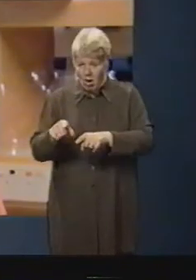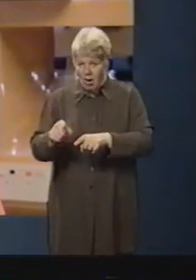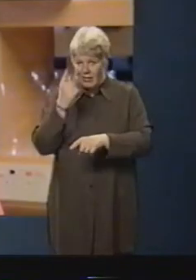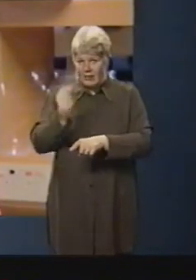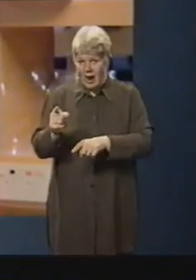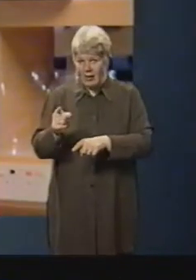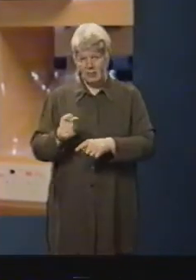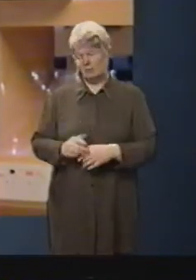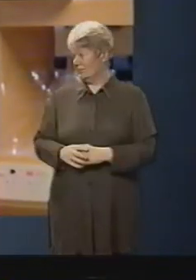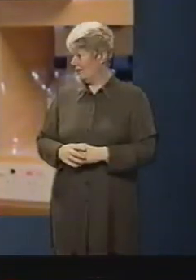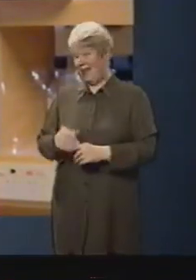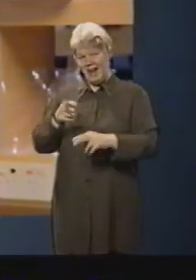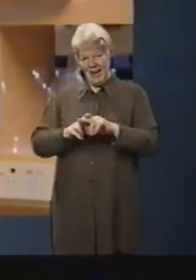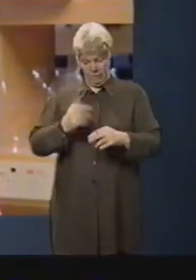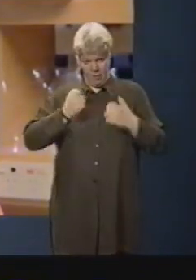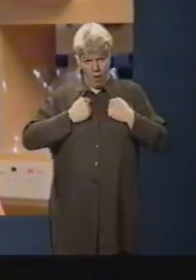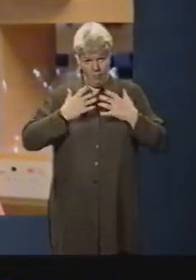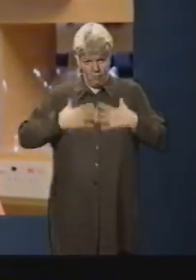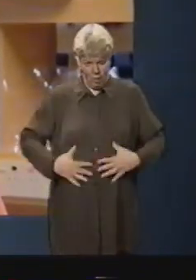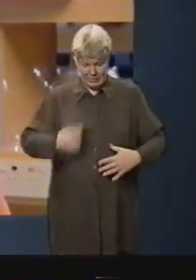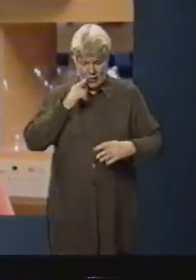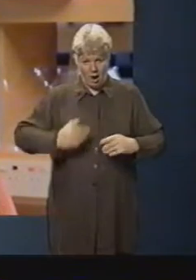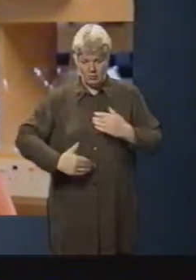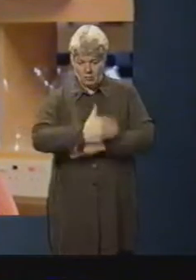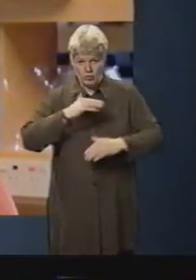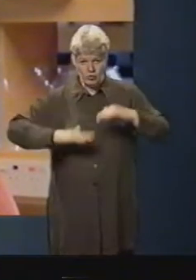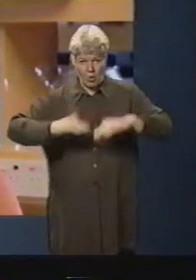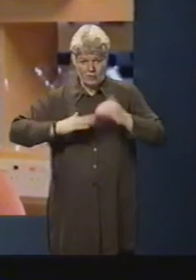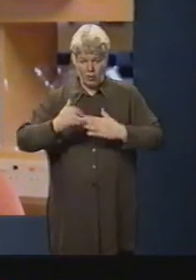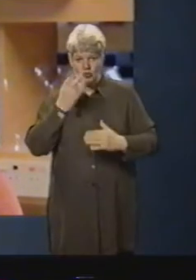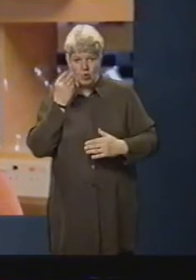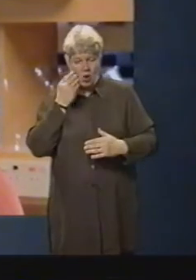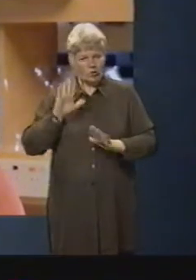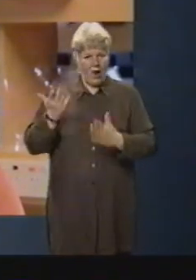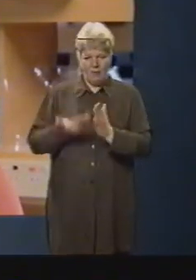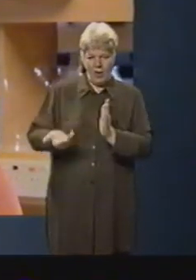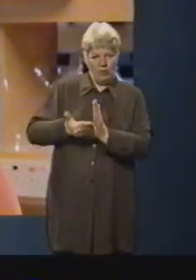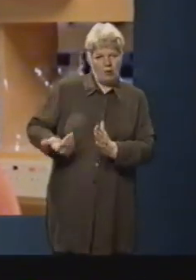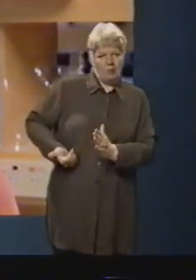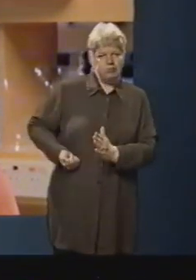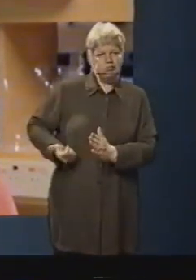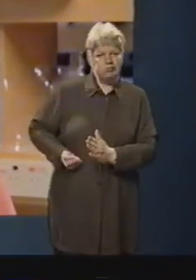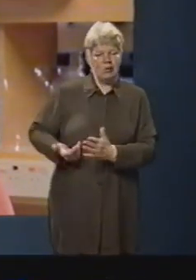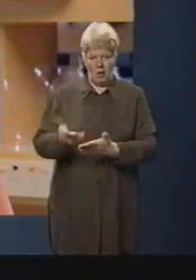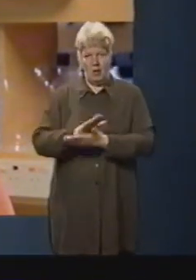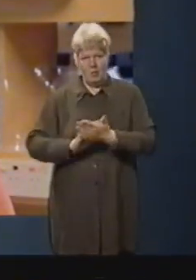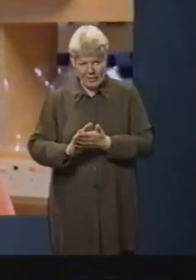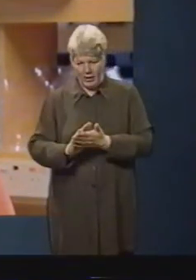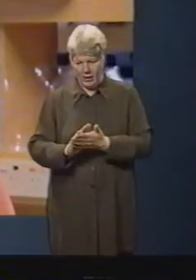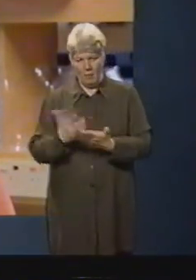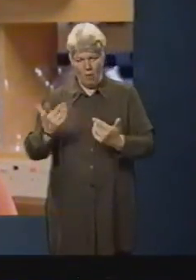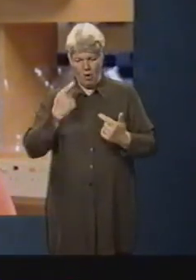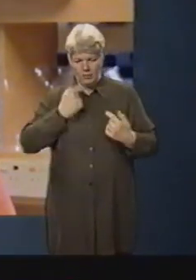If you can make your own body regulate glucose, then you don't have to artificially inject insulin, giving you a much steadier supply,